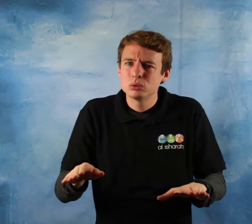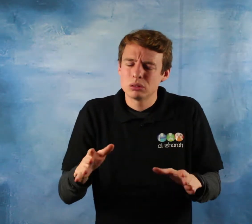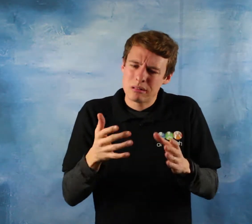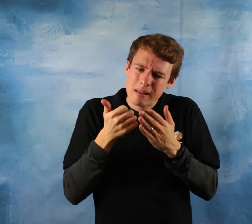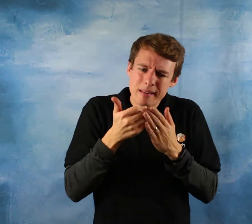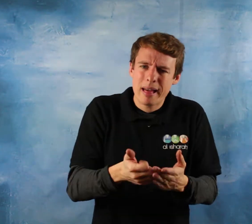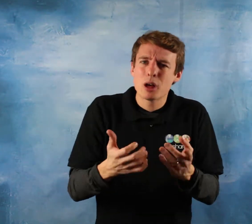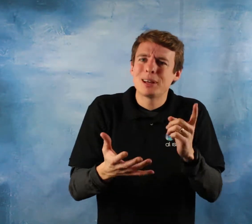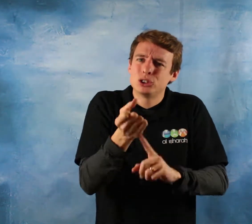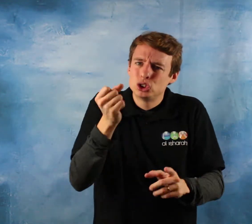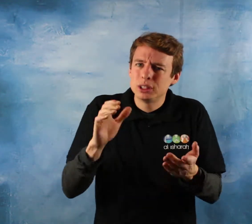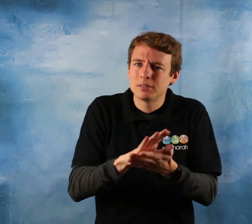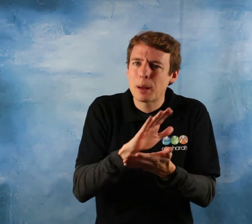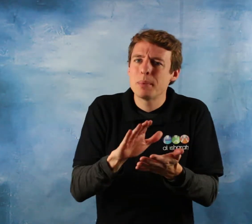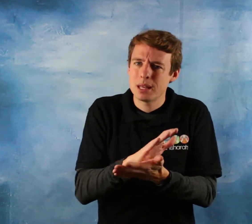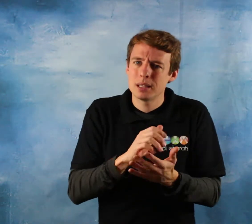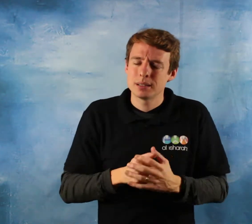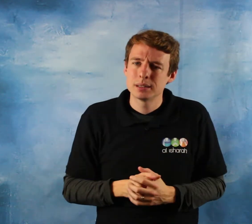and seek companionship